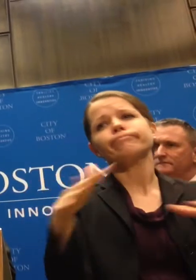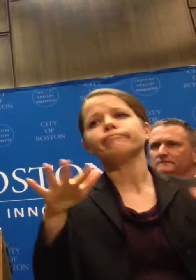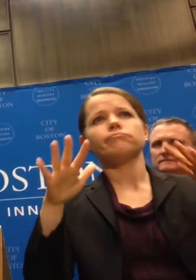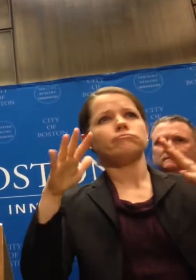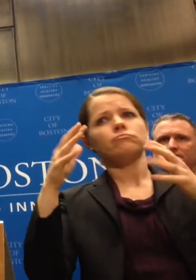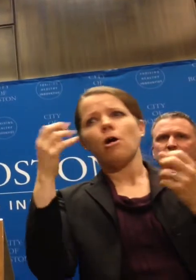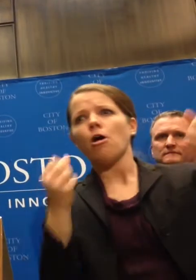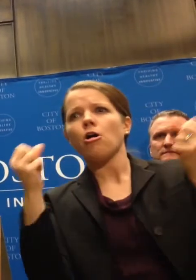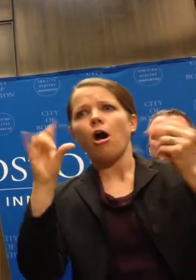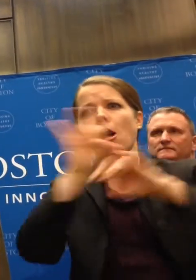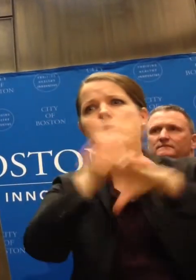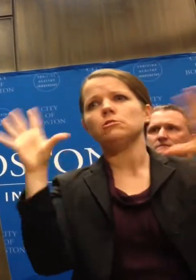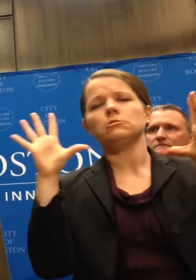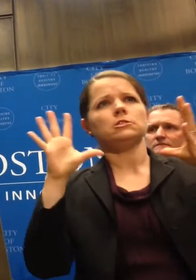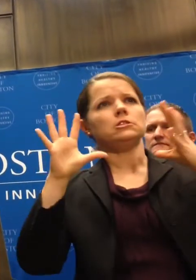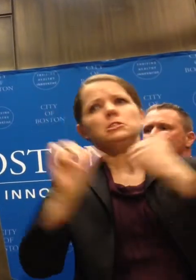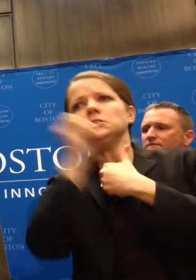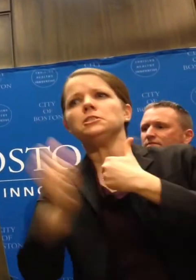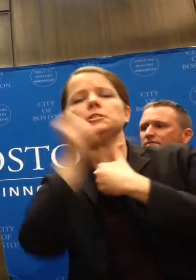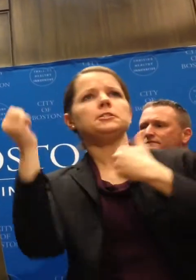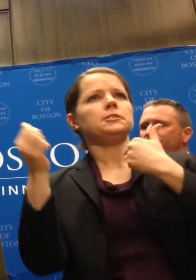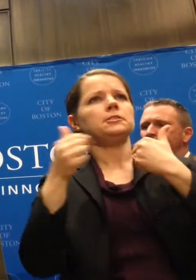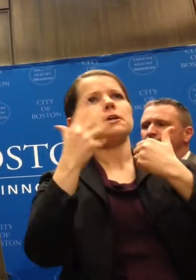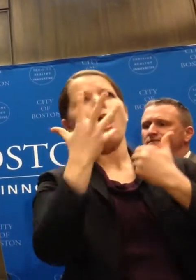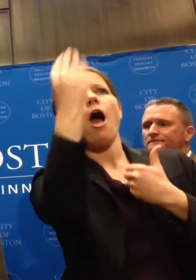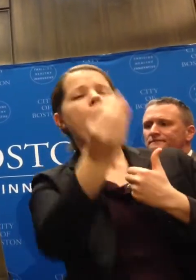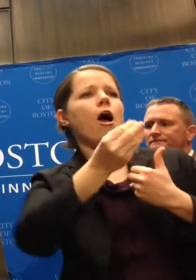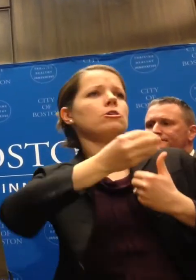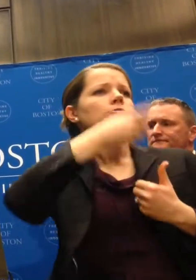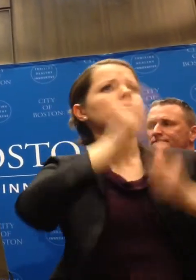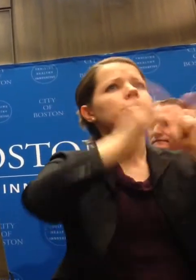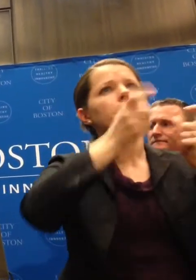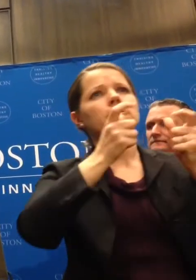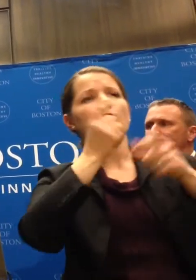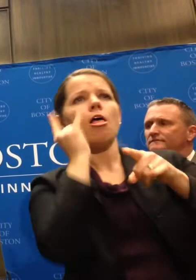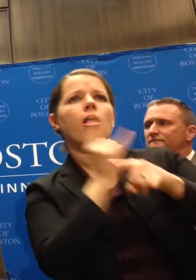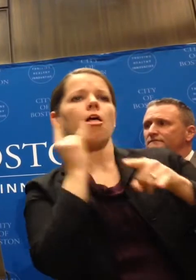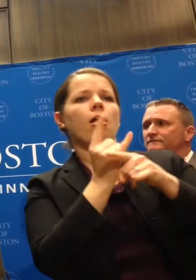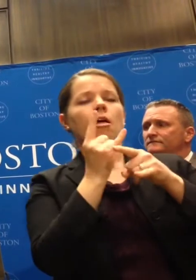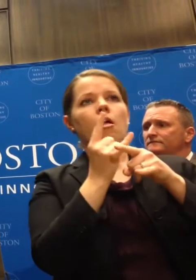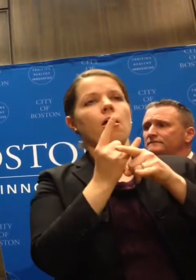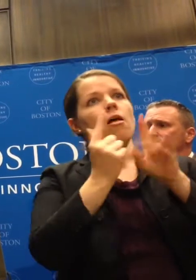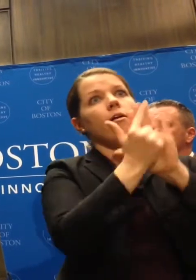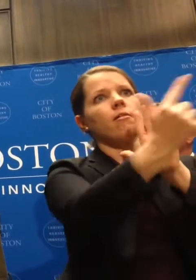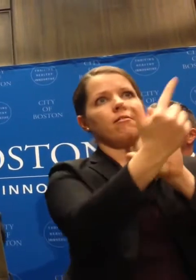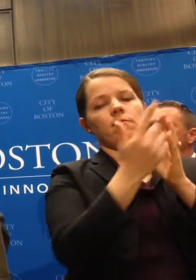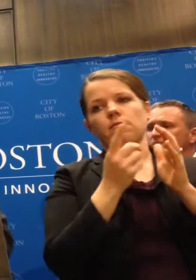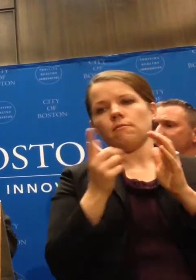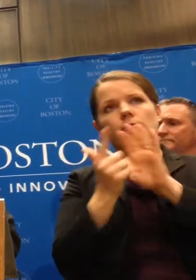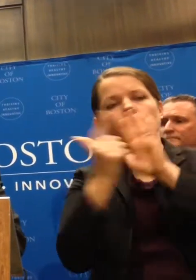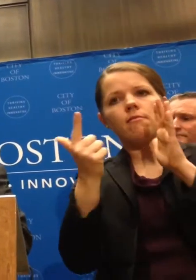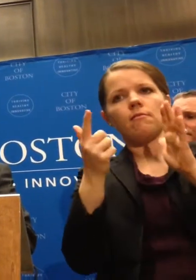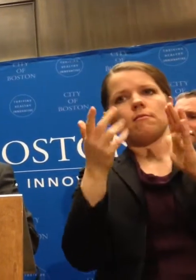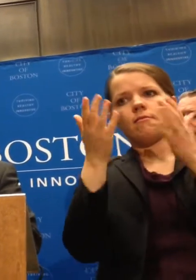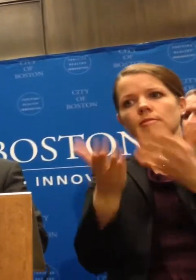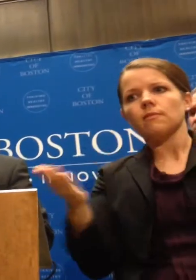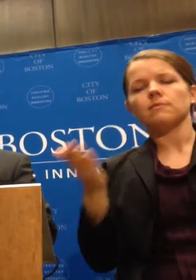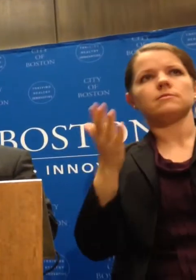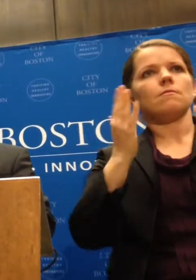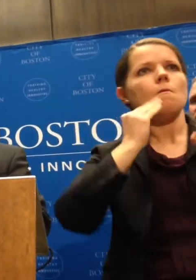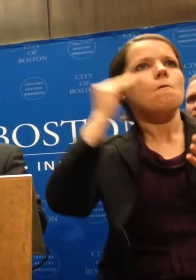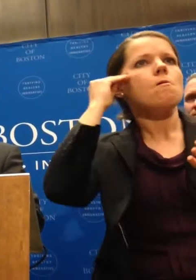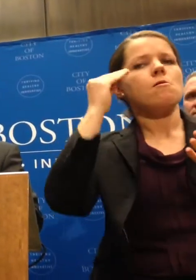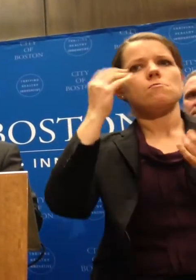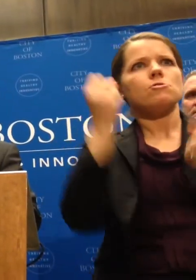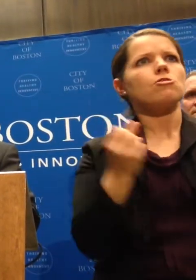So that means we're not going to tolerate public drinking, we're not looking at, we're not going to tolerate destruction of property, no